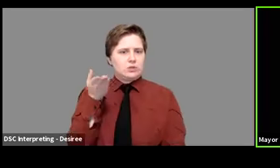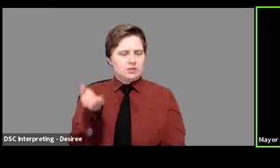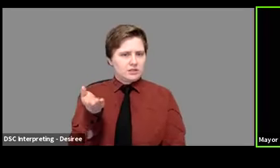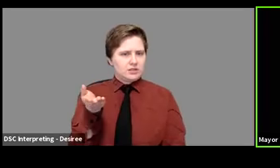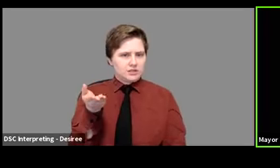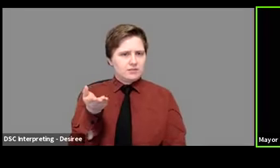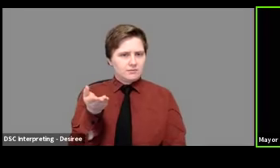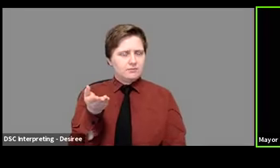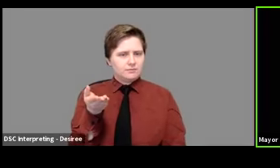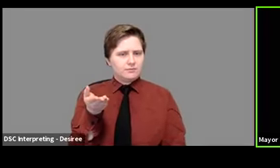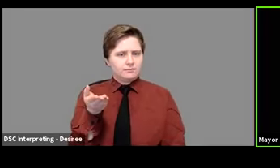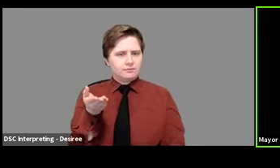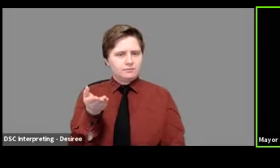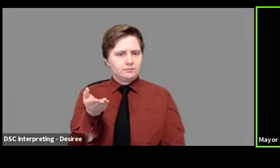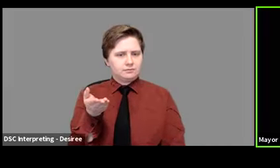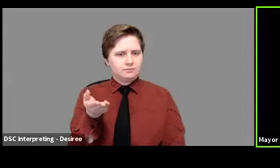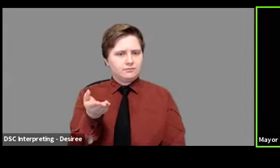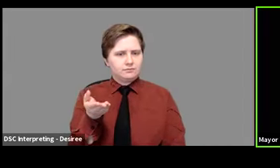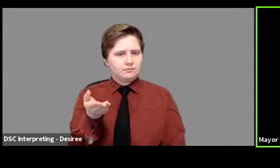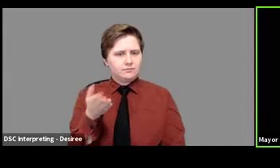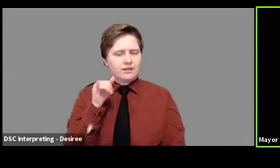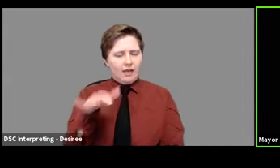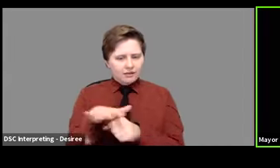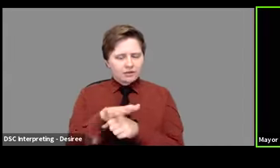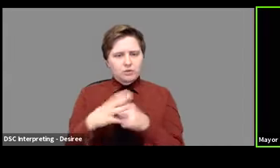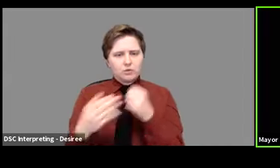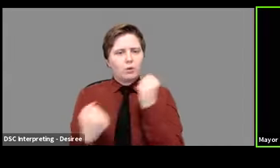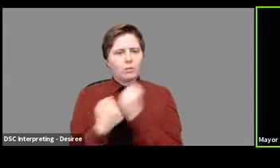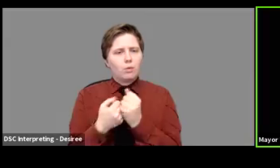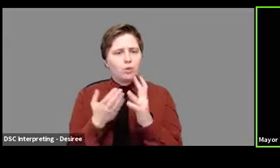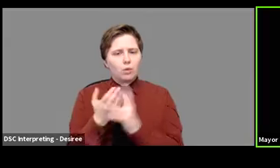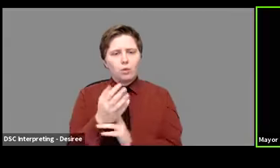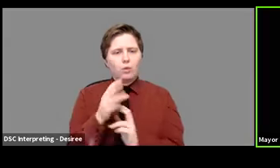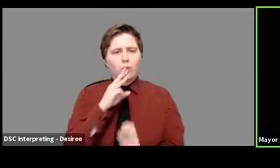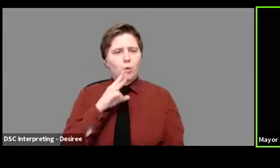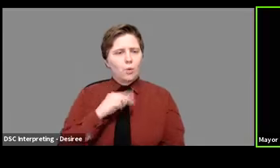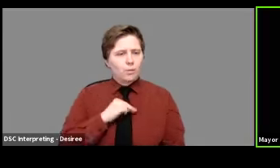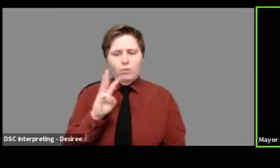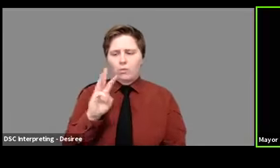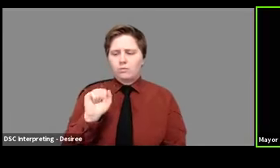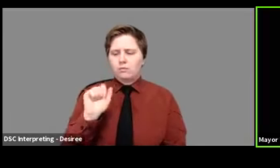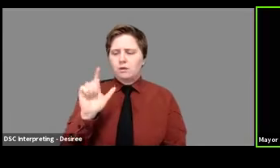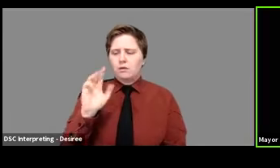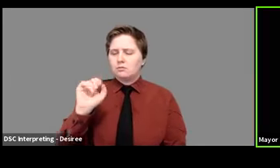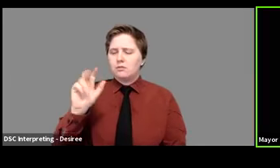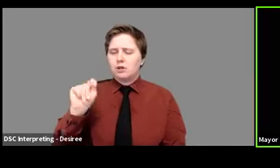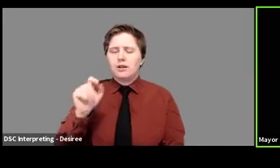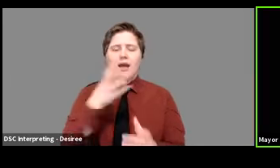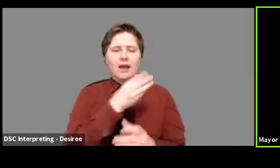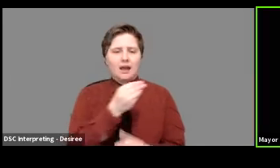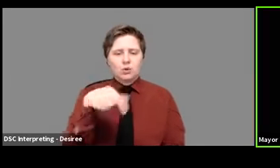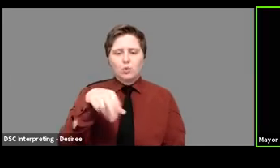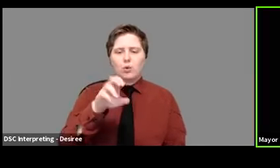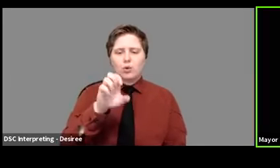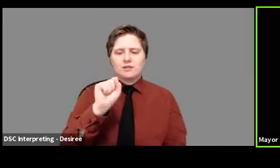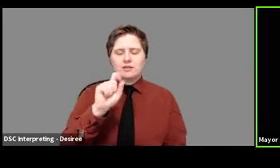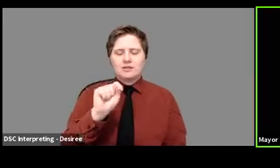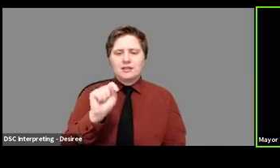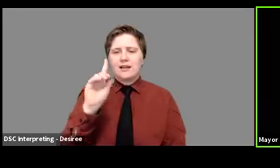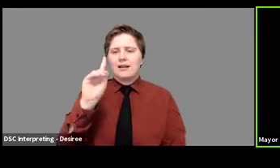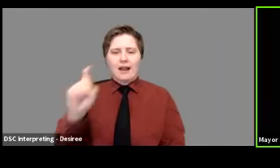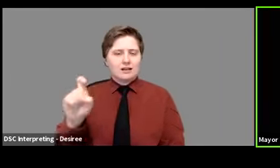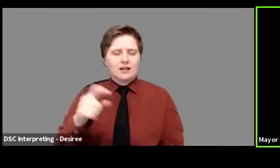And that's a site which is supported by Walmart, Quest Diagnostics, and the health department,